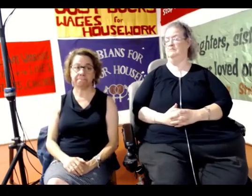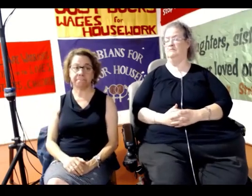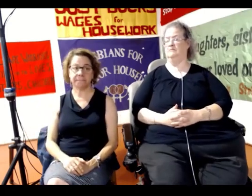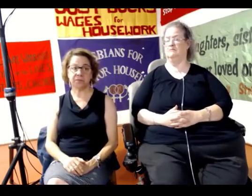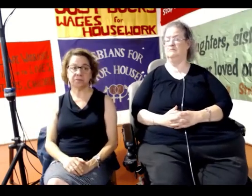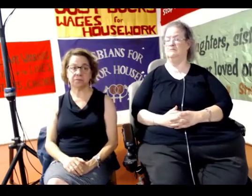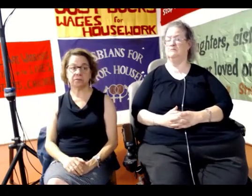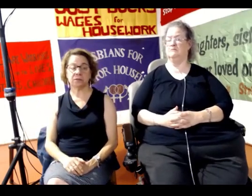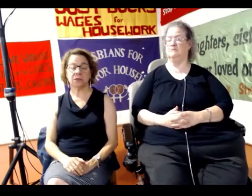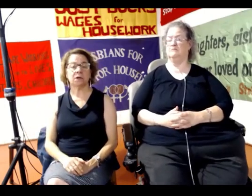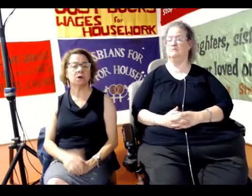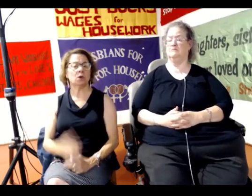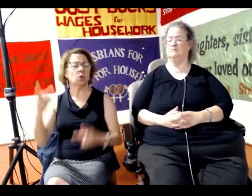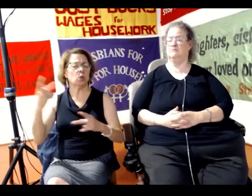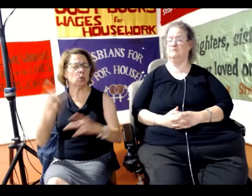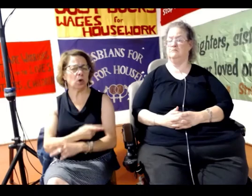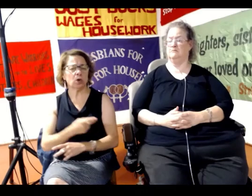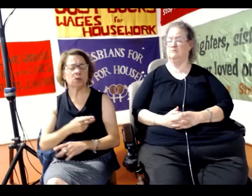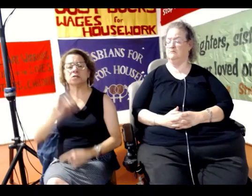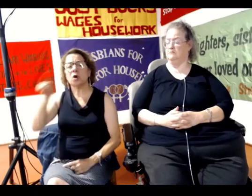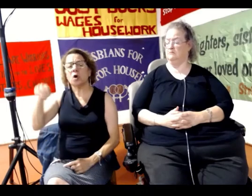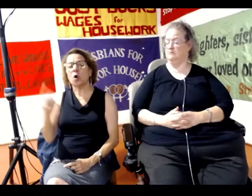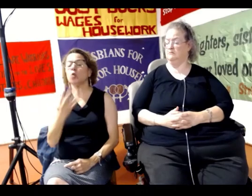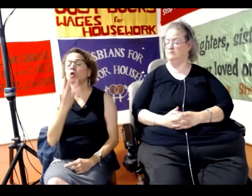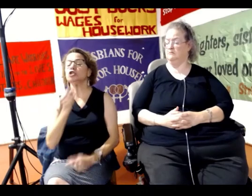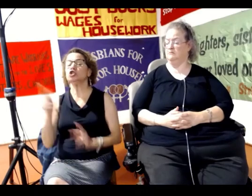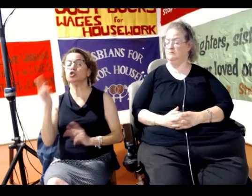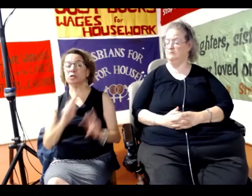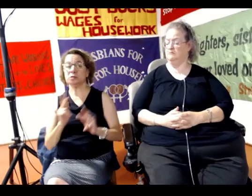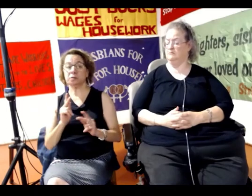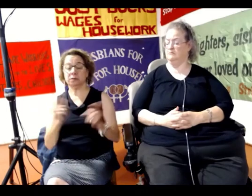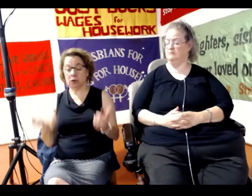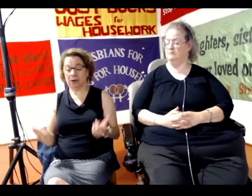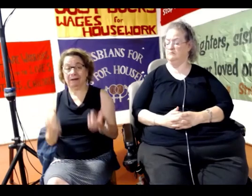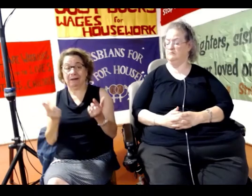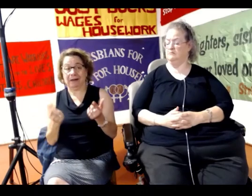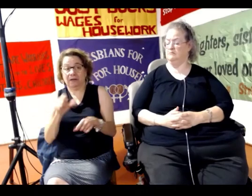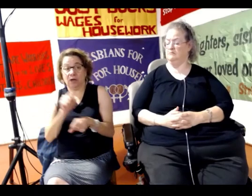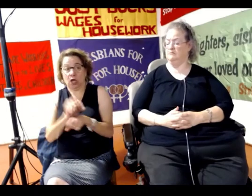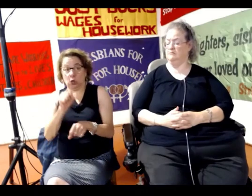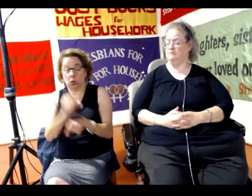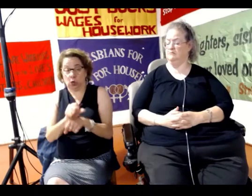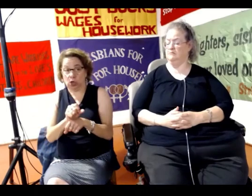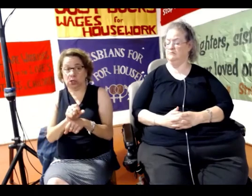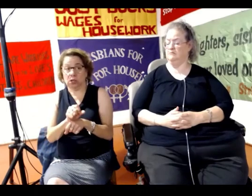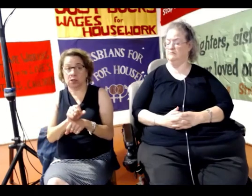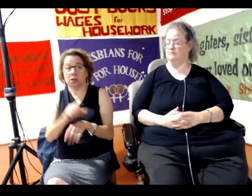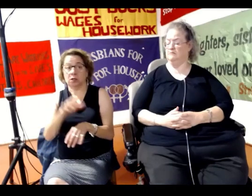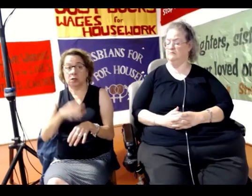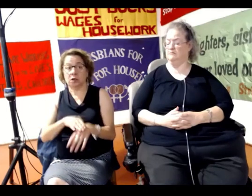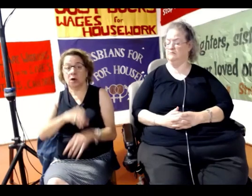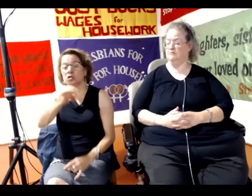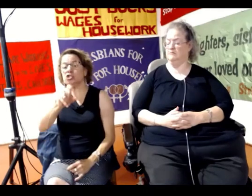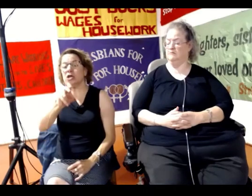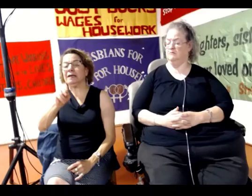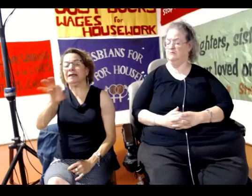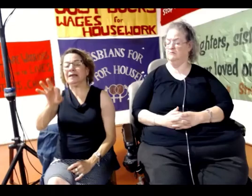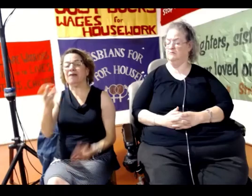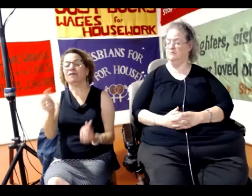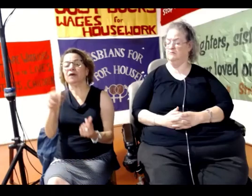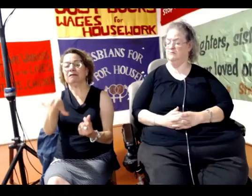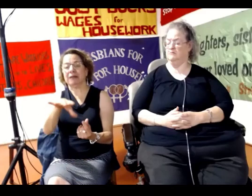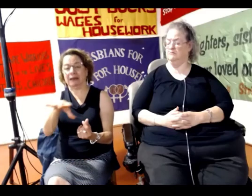So, capital, only Jewish people can live and work on JNF land.